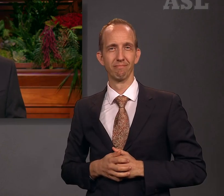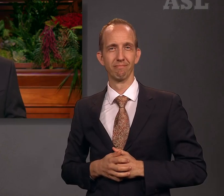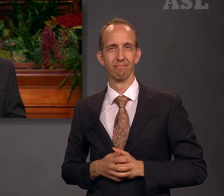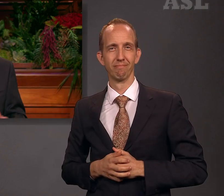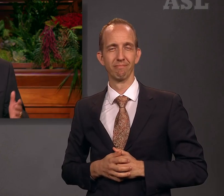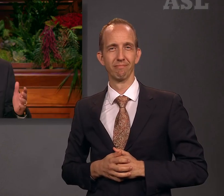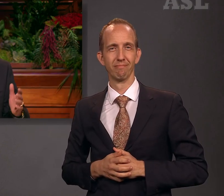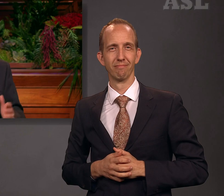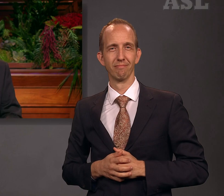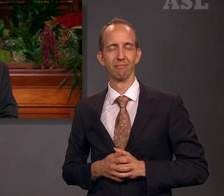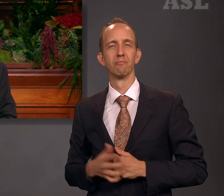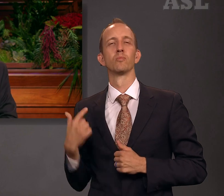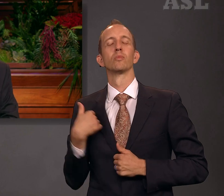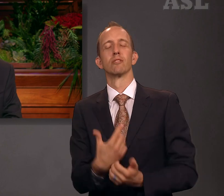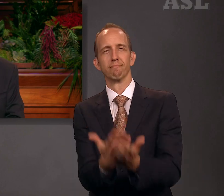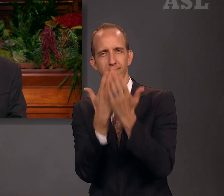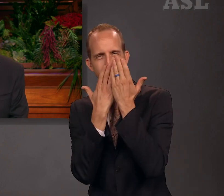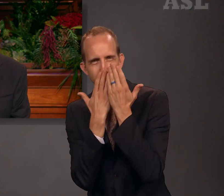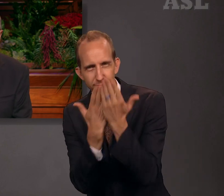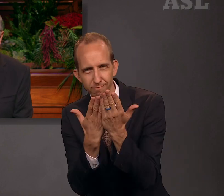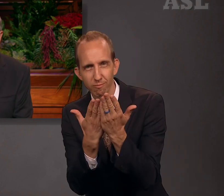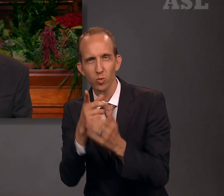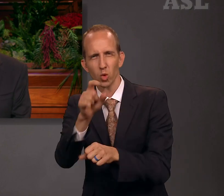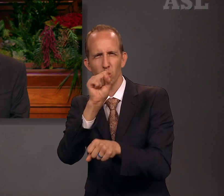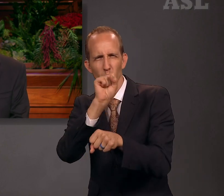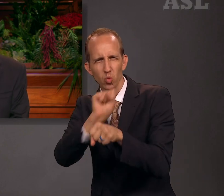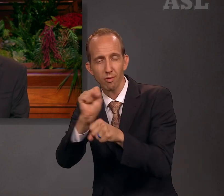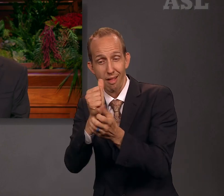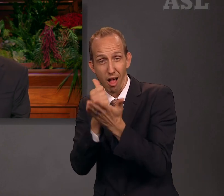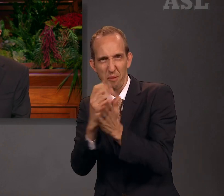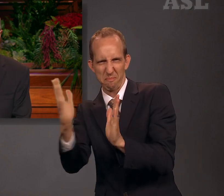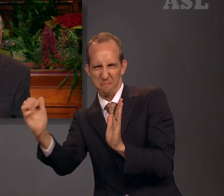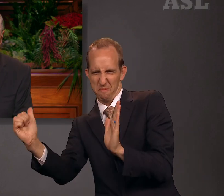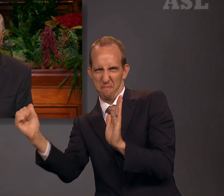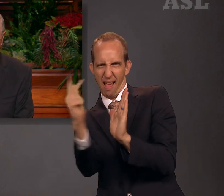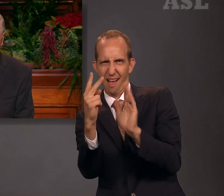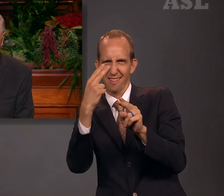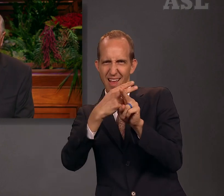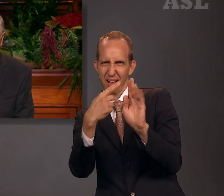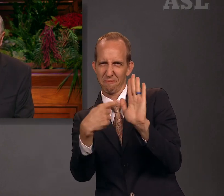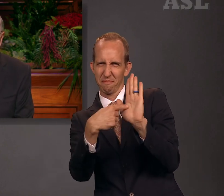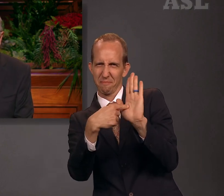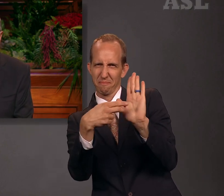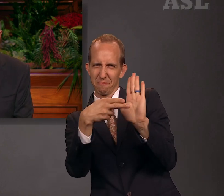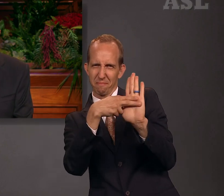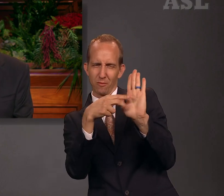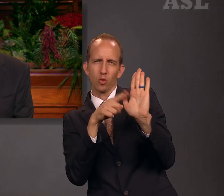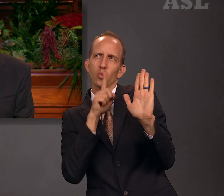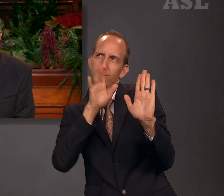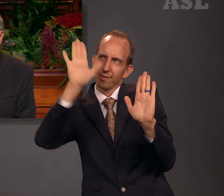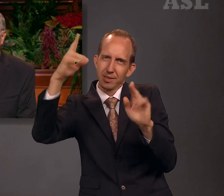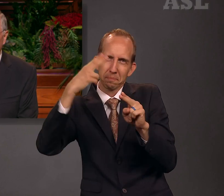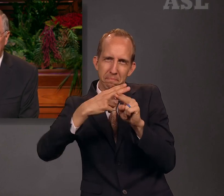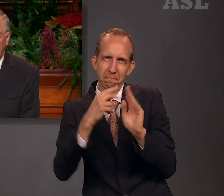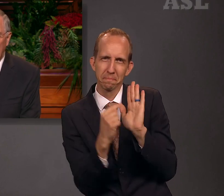Thank you for your noble efforts to advance the true name of the Church. In the conference three years ago,